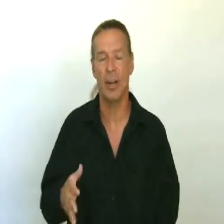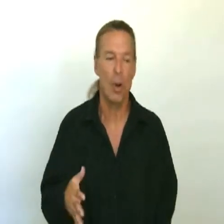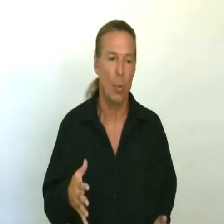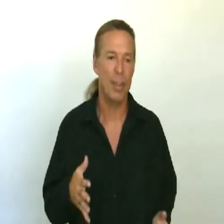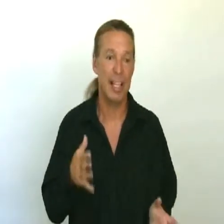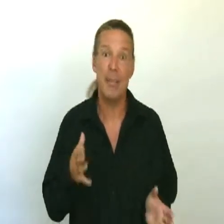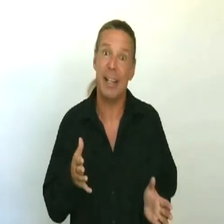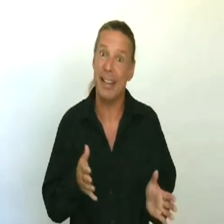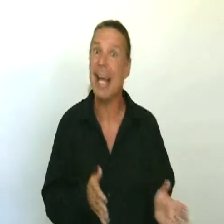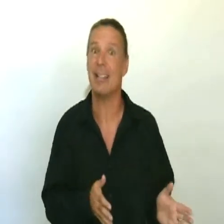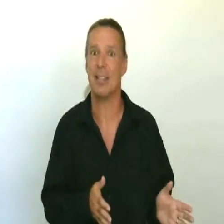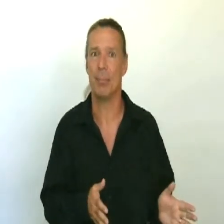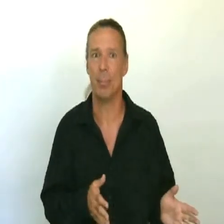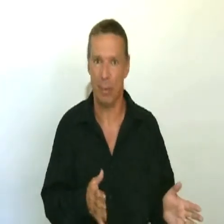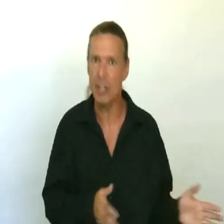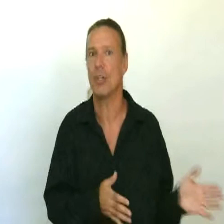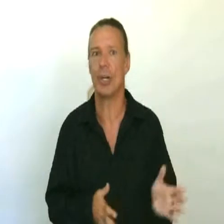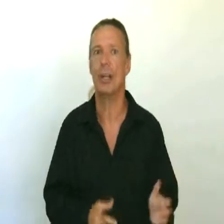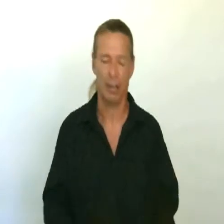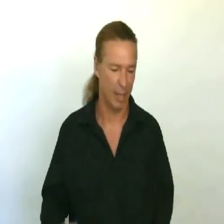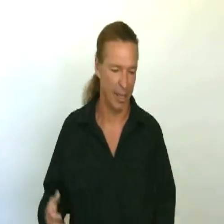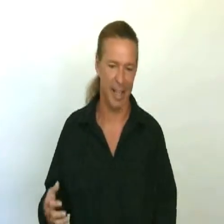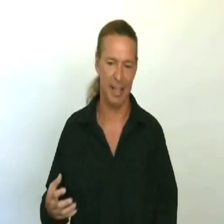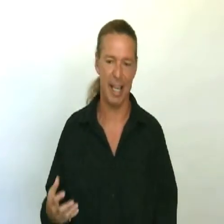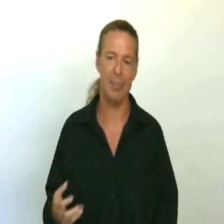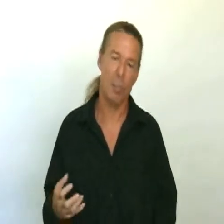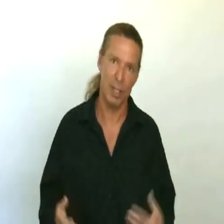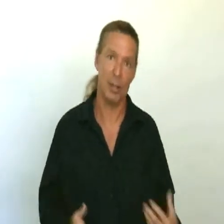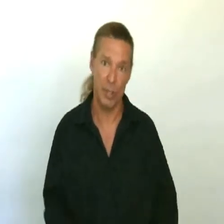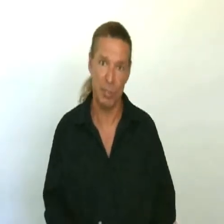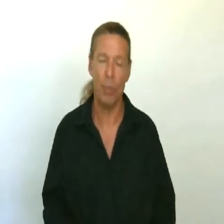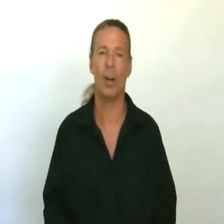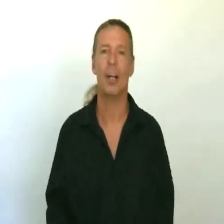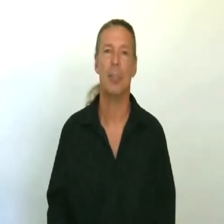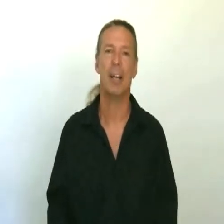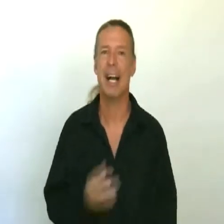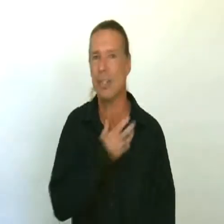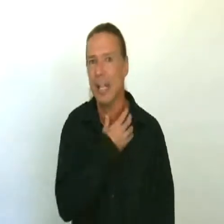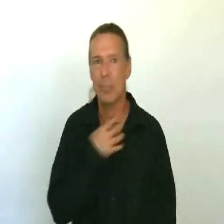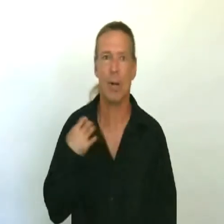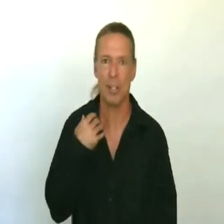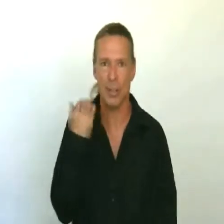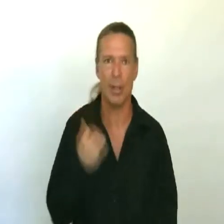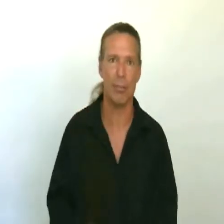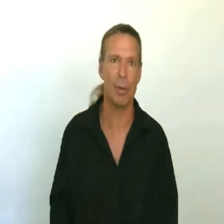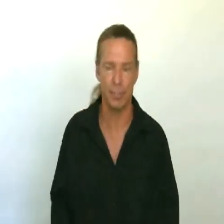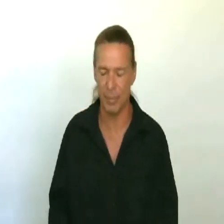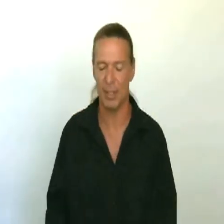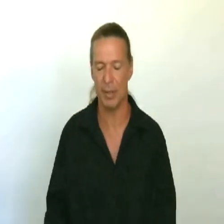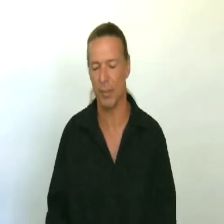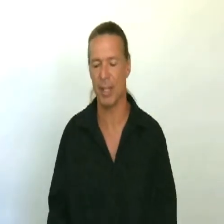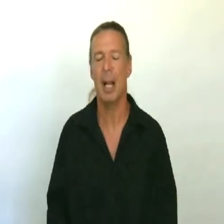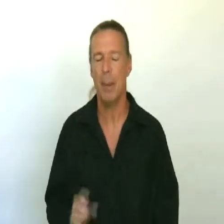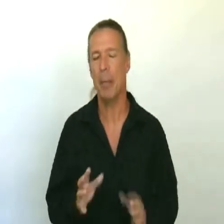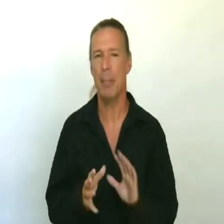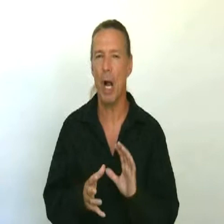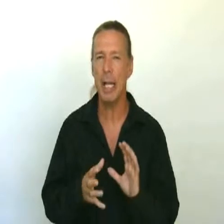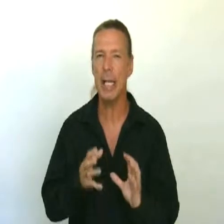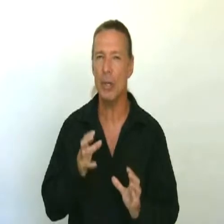with even less pressure and good support, but actually less pressure in the throat and so forth. By the way, I'm not going to get into